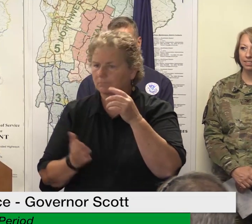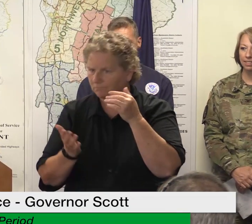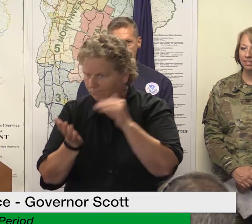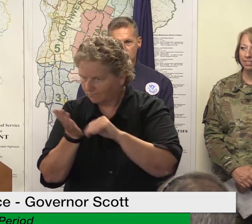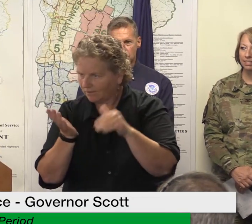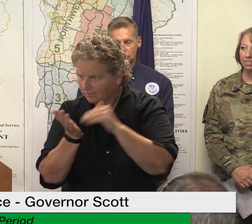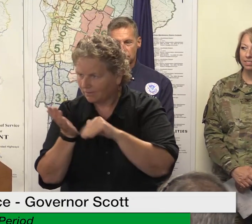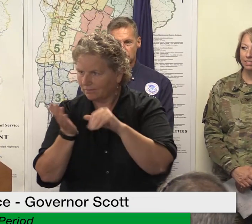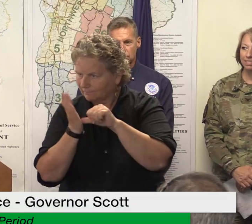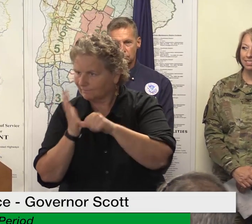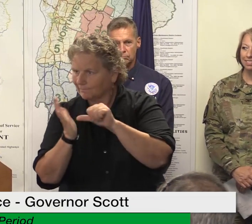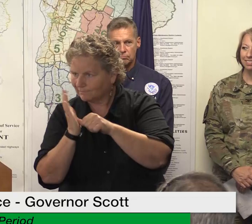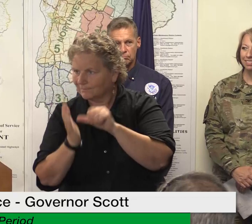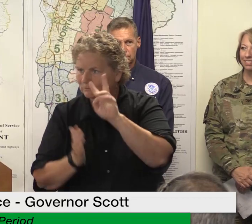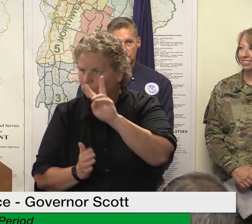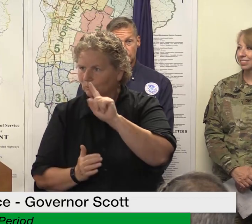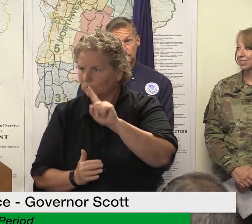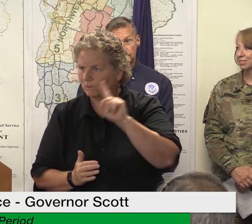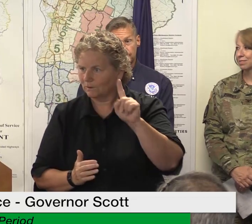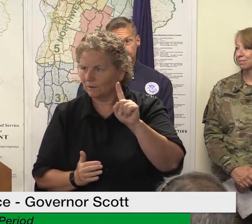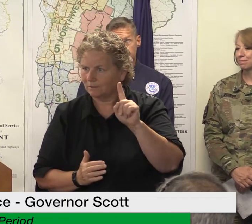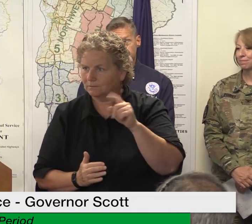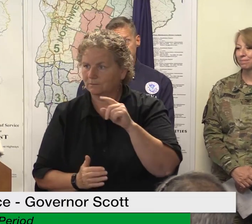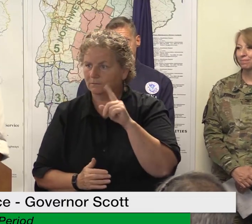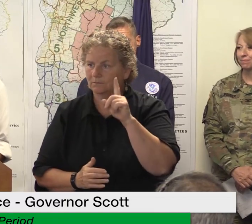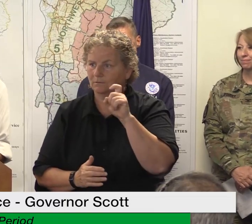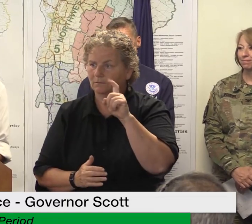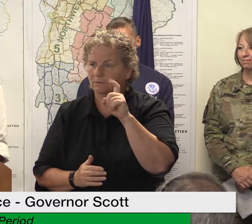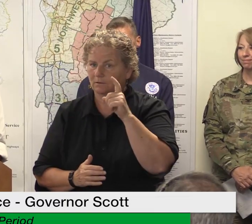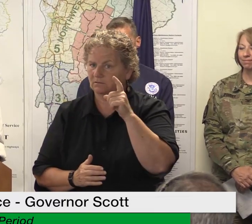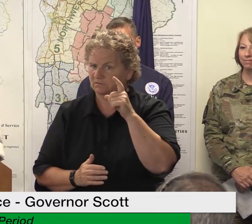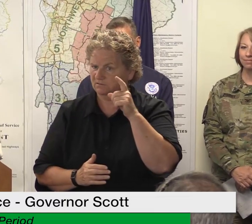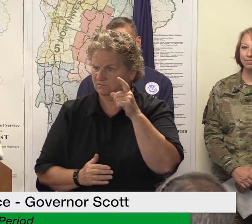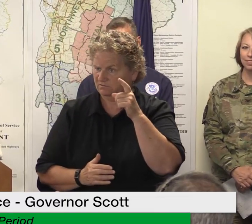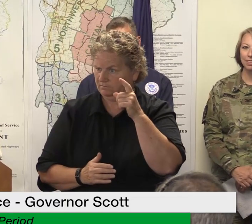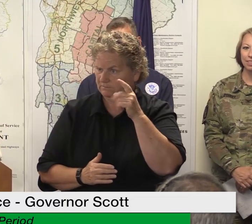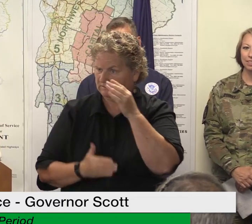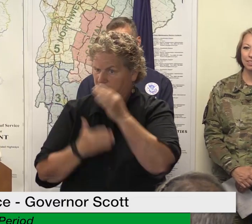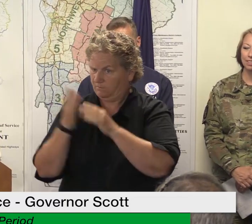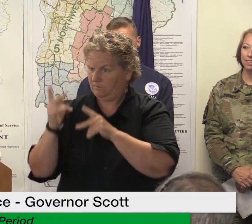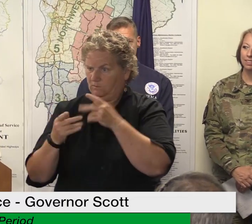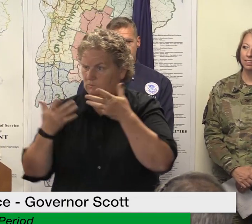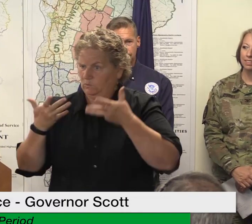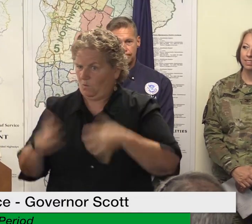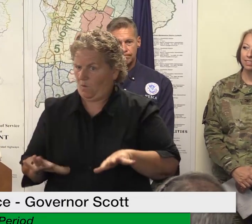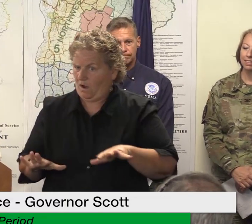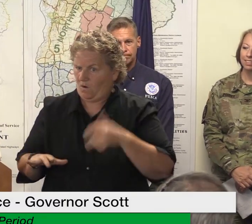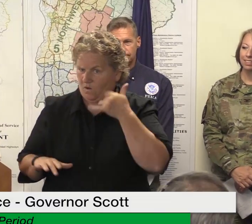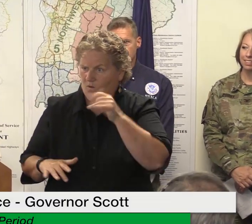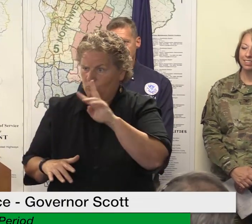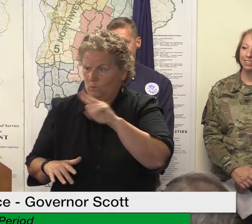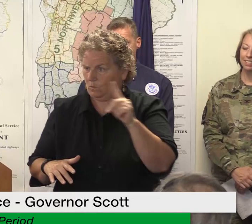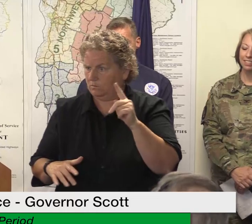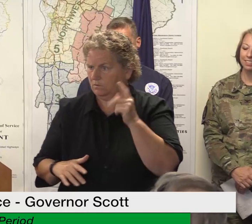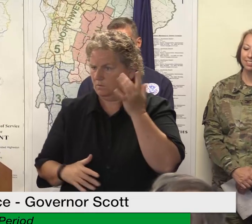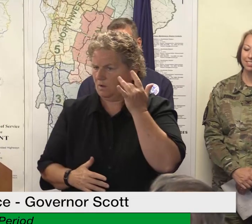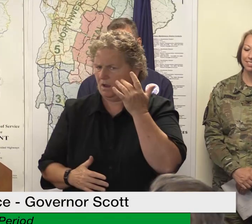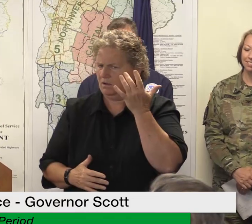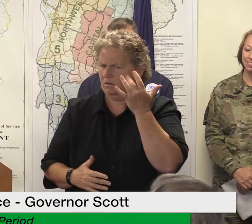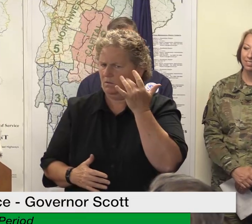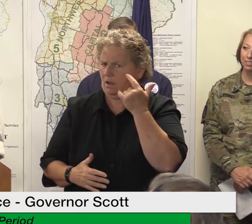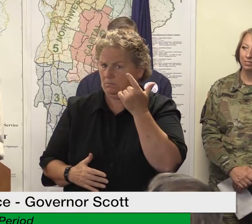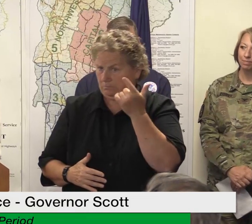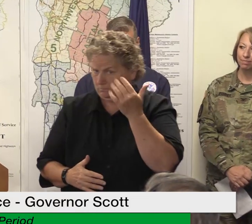just not doing that for some reason and if so do you have any idea why like what the barriers are or yeah i you know i